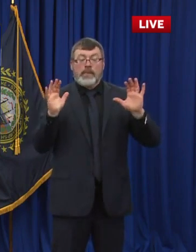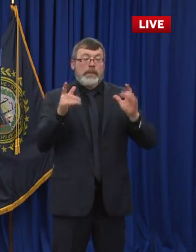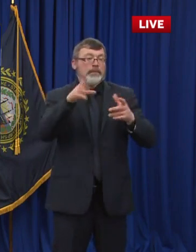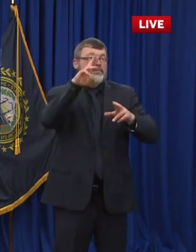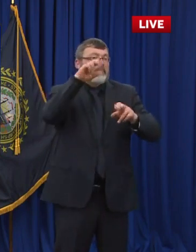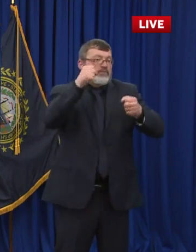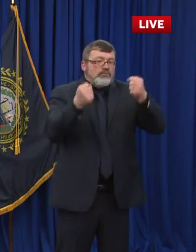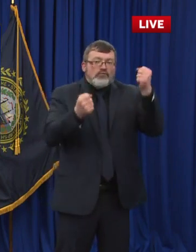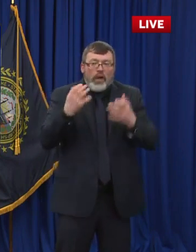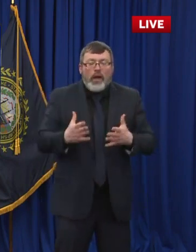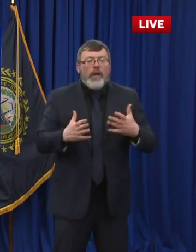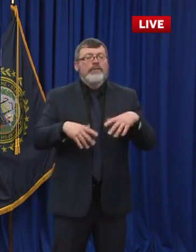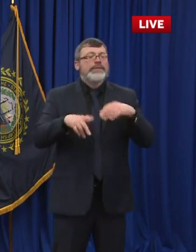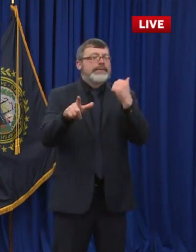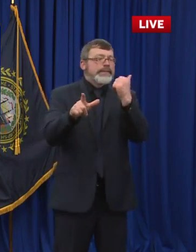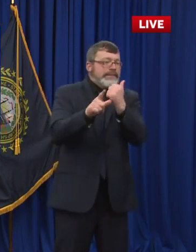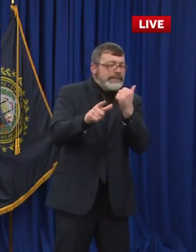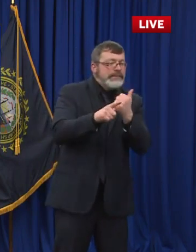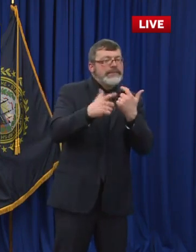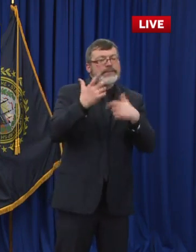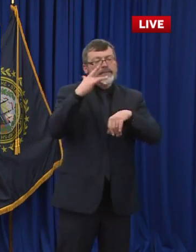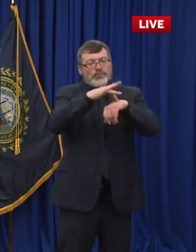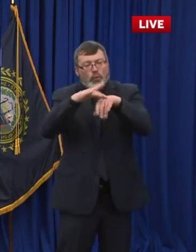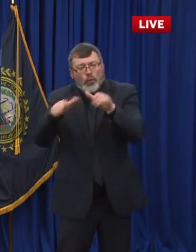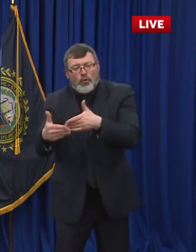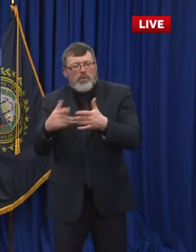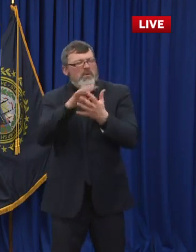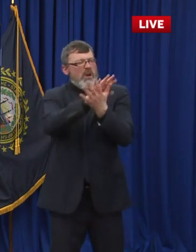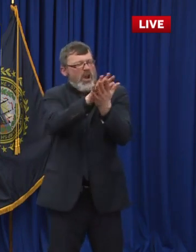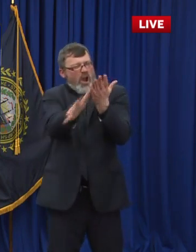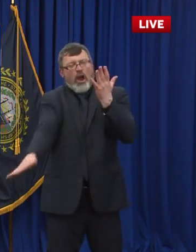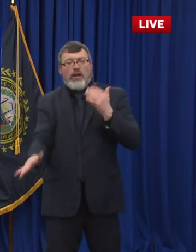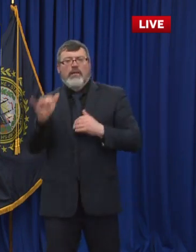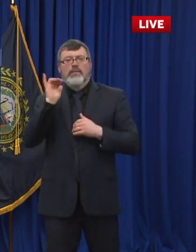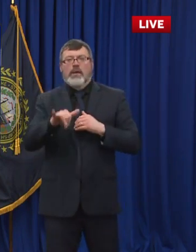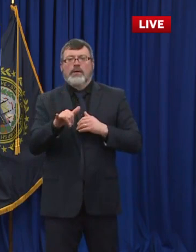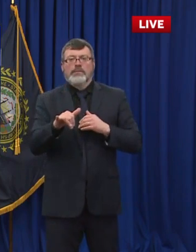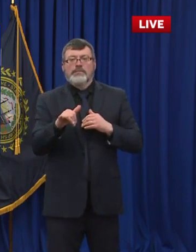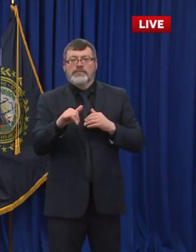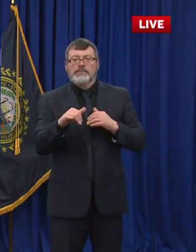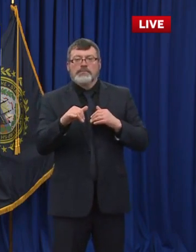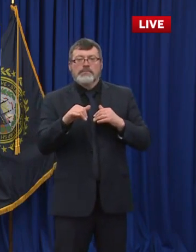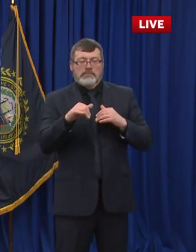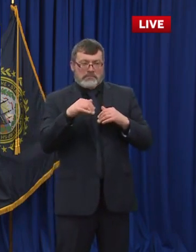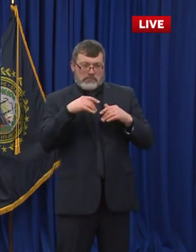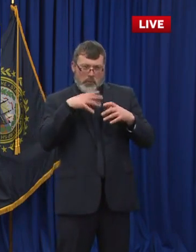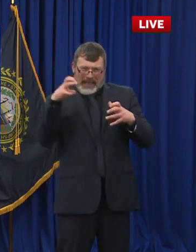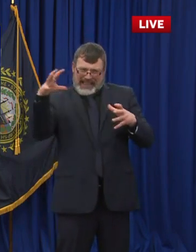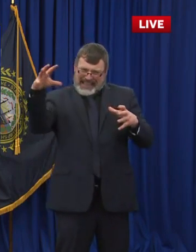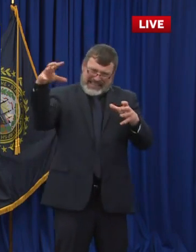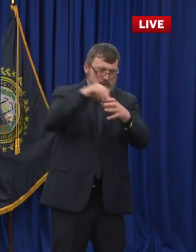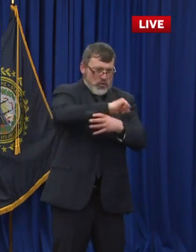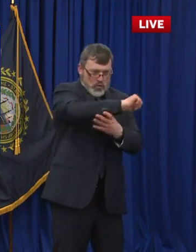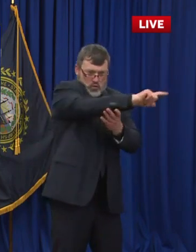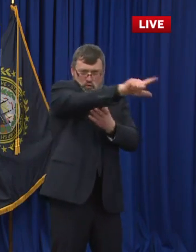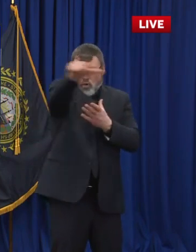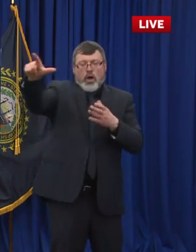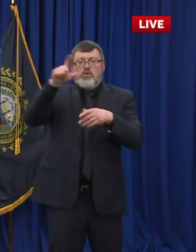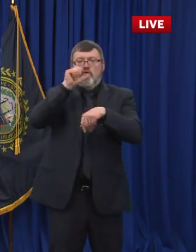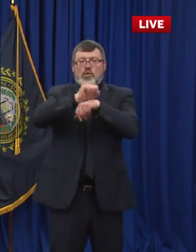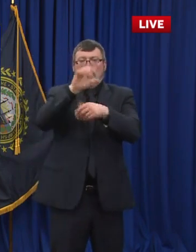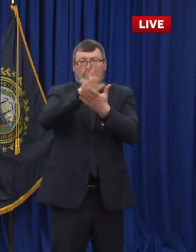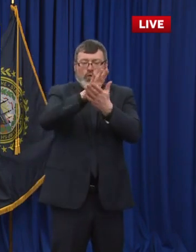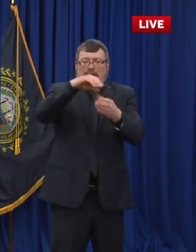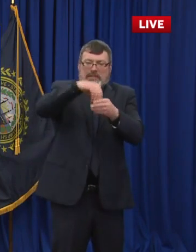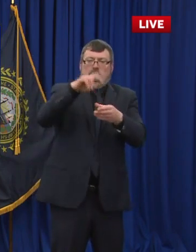group. And again, there's a couple different ways to do it because that's all of 2A right there. So we could do it by school district. We could set up our own internal sites by